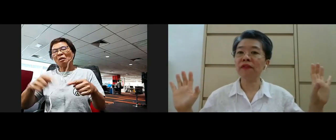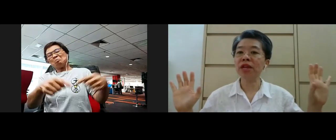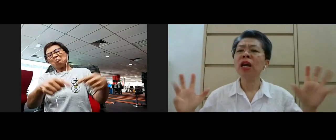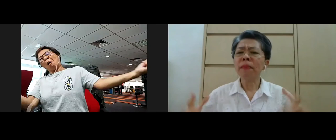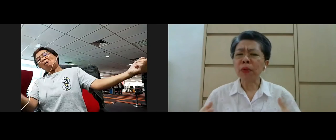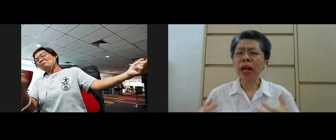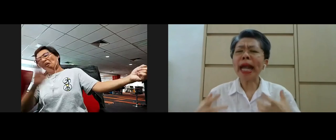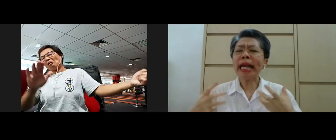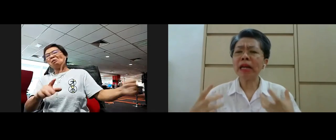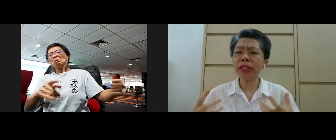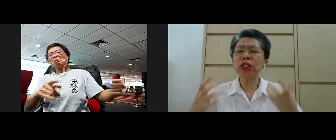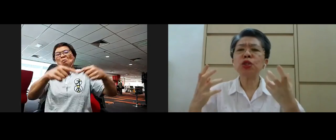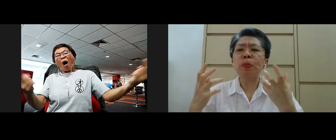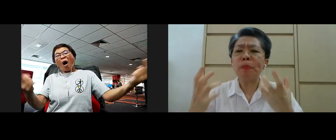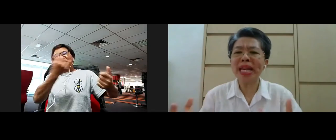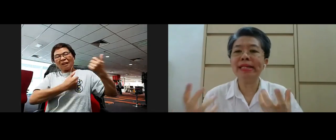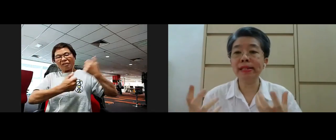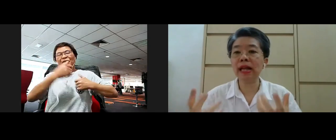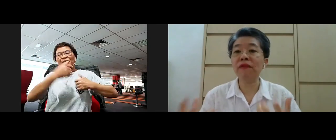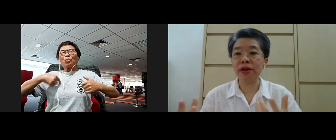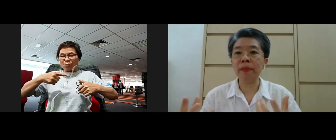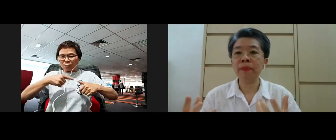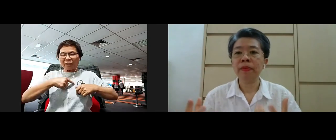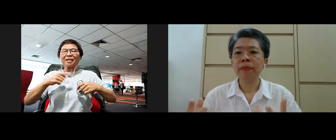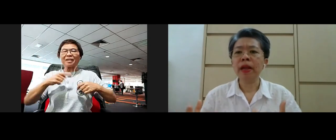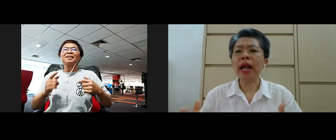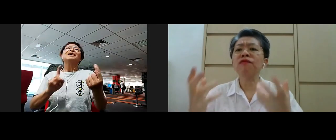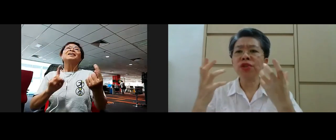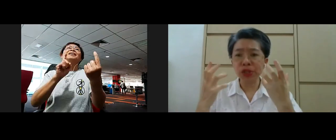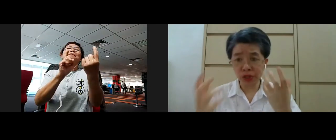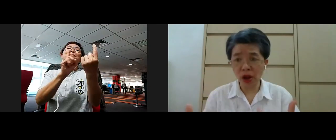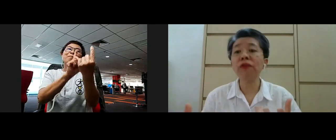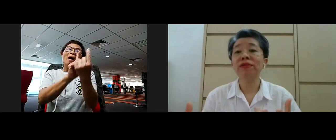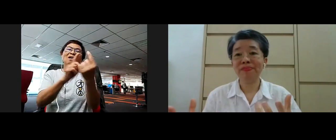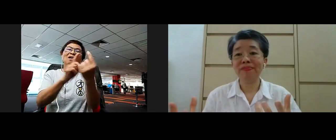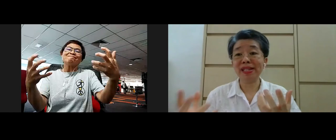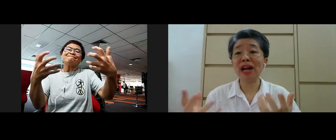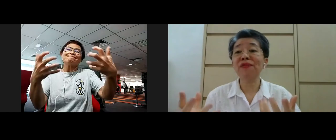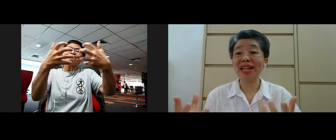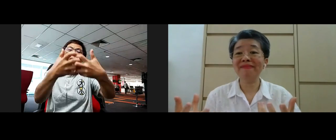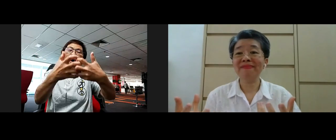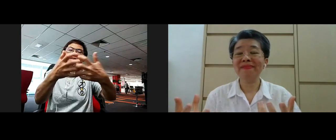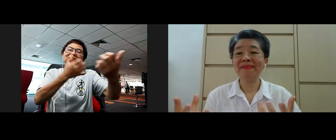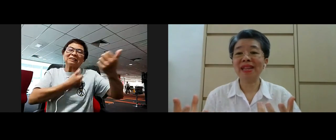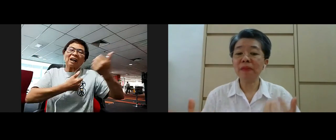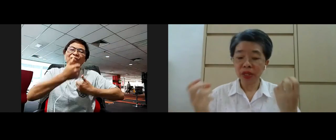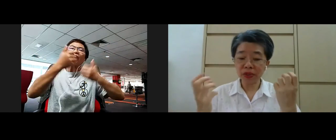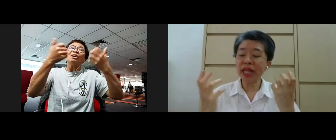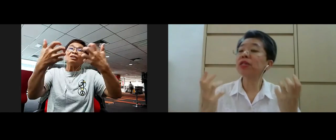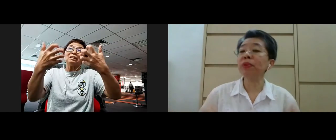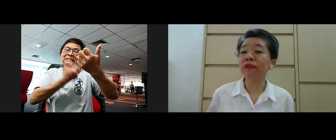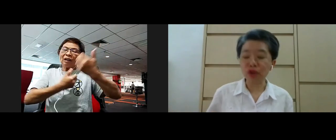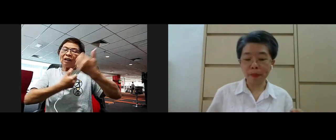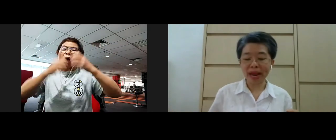through what suffering but we are able to meet suffering and resolve the suffering yeah